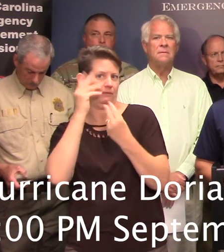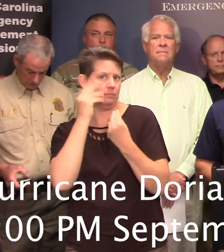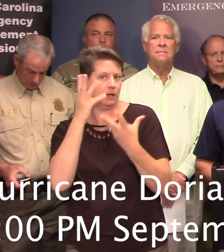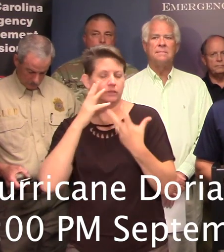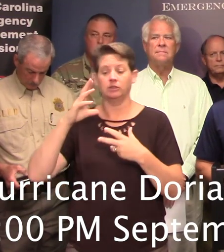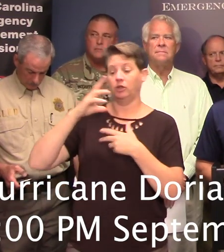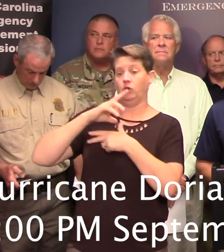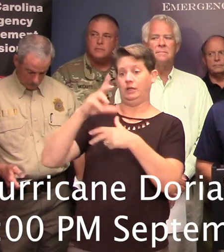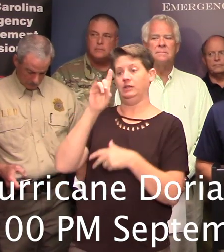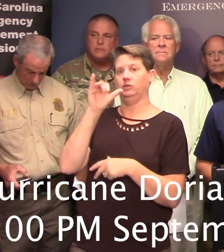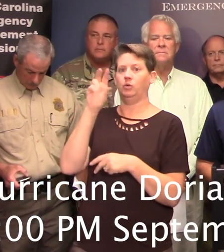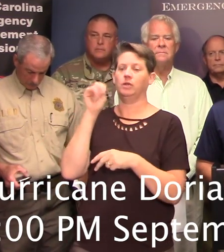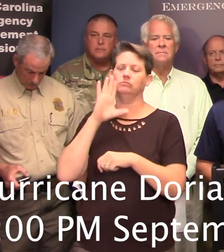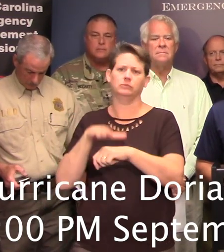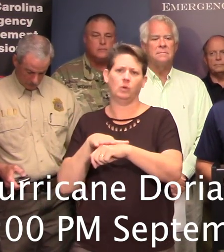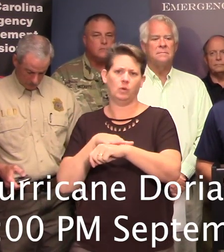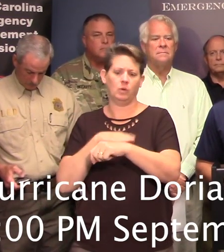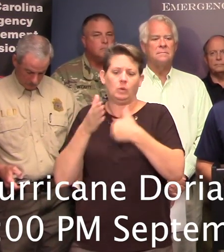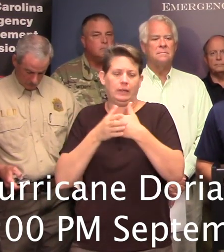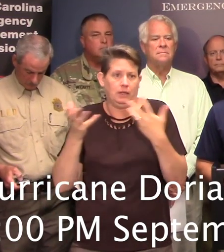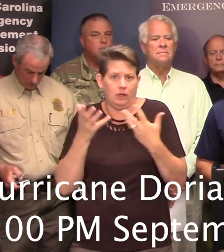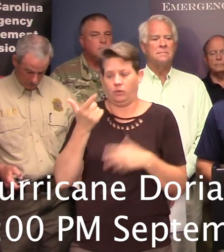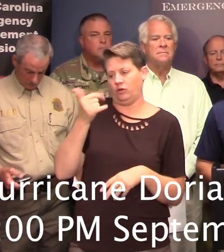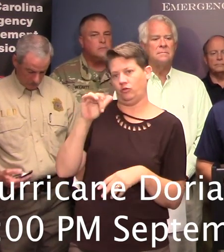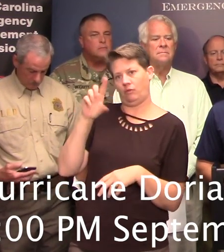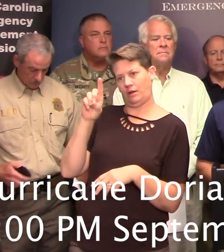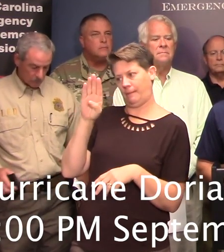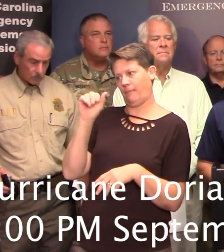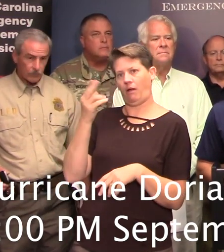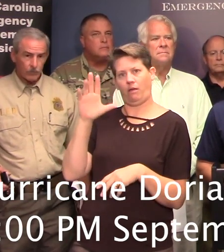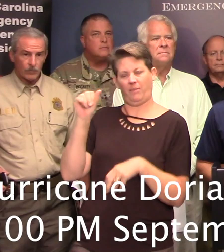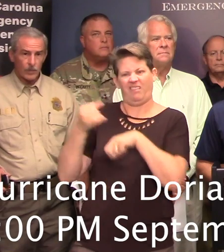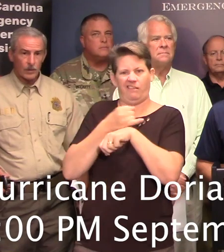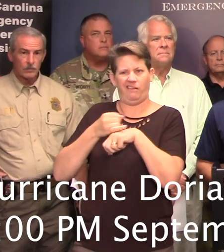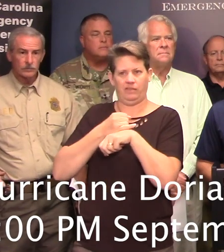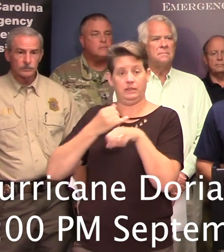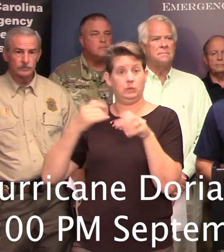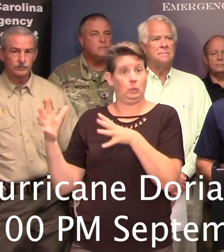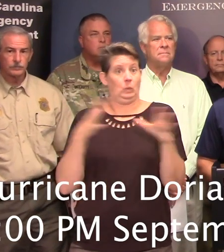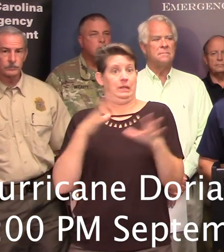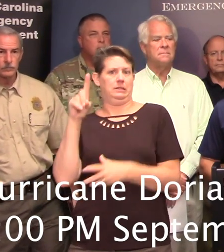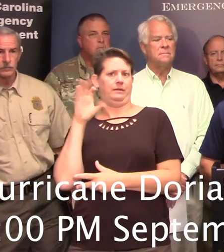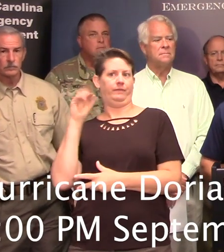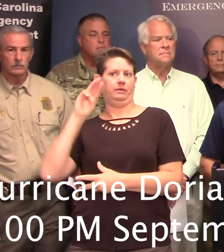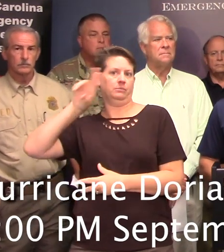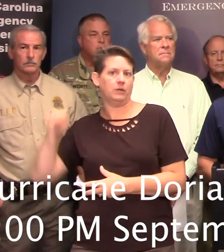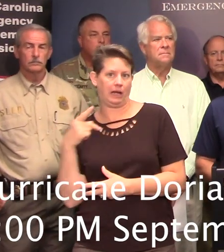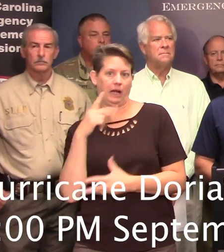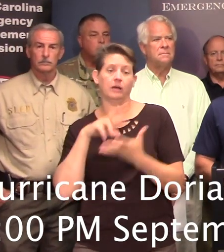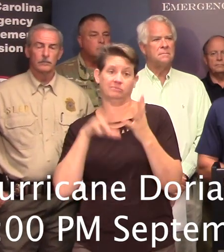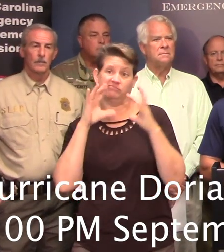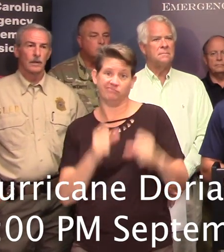Hurricane Dorian was moving very slowly near Grand Bahama Island and has wind speeds of 150 miles per hour, making it a very